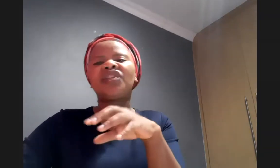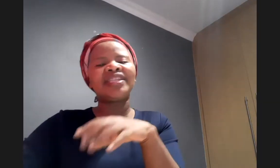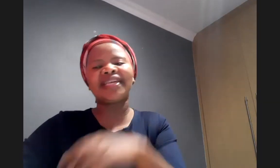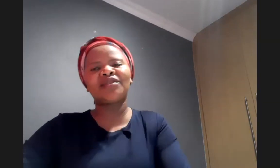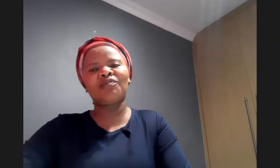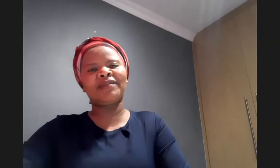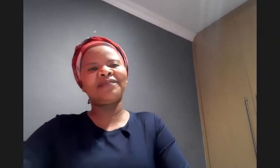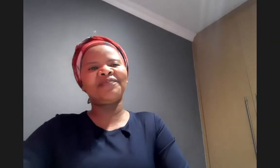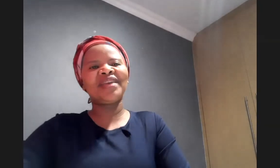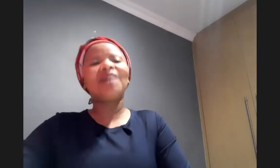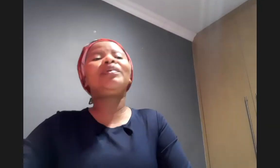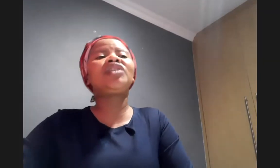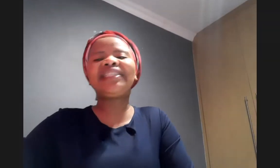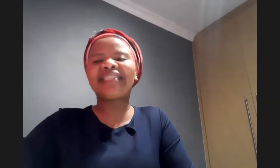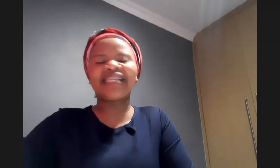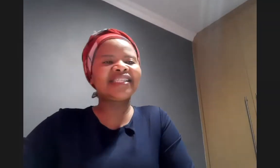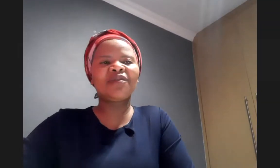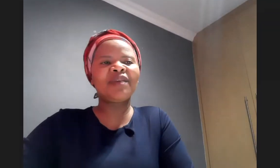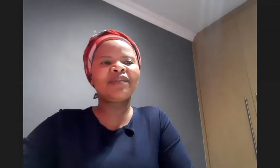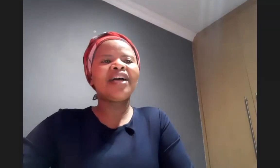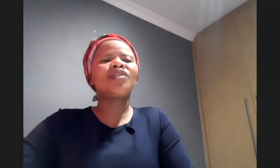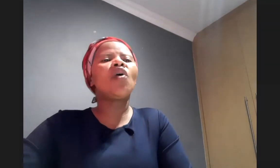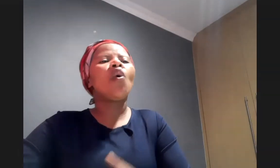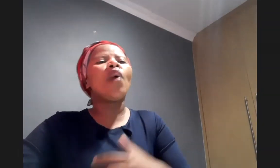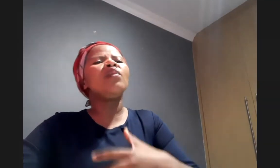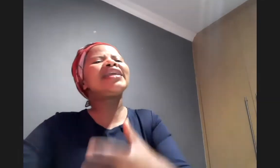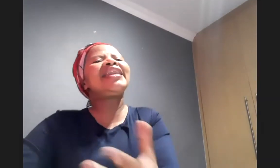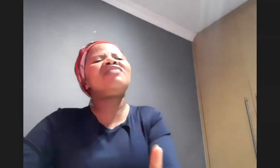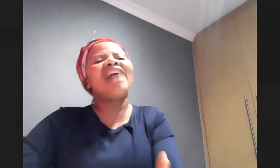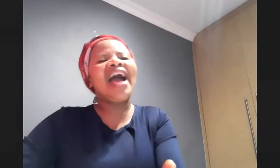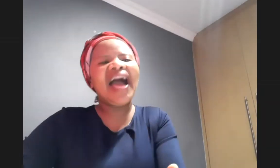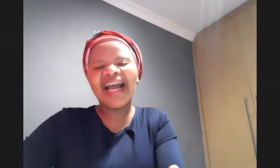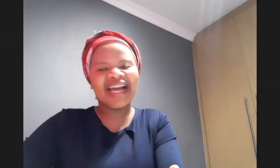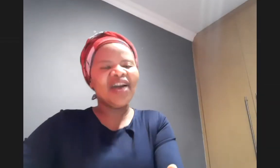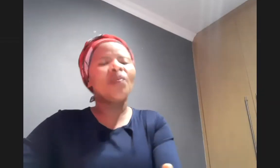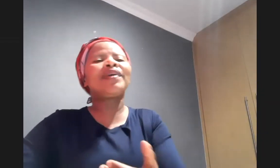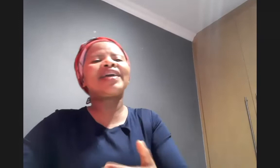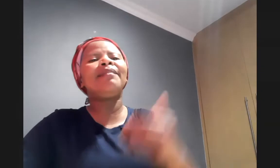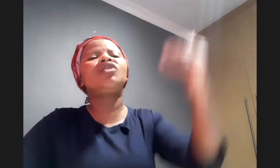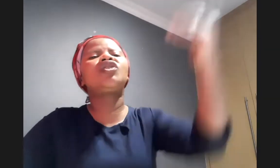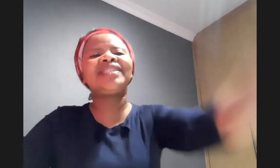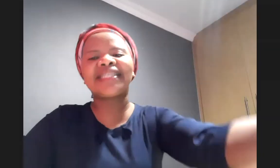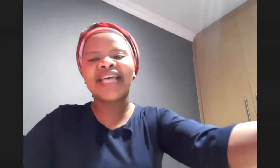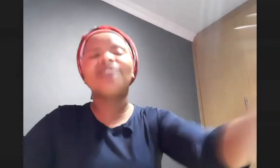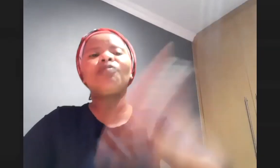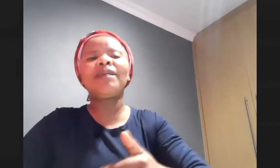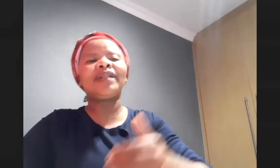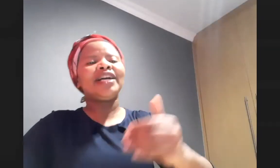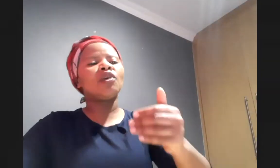jesus to people be jesus to people so when we relieve the hunger we become jesus to people so we